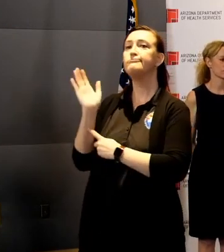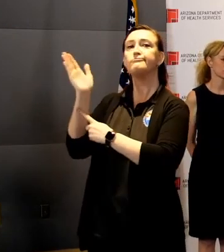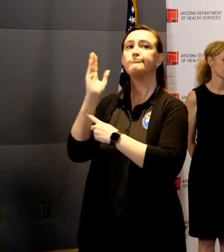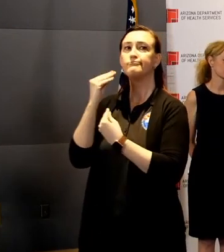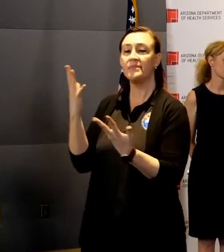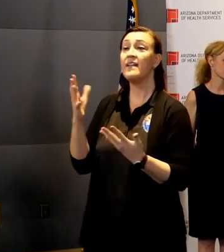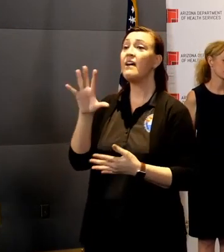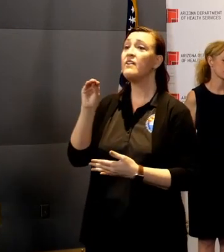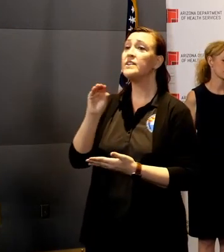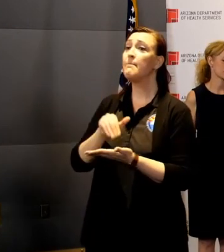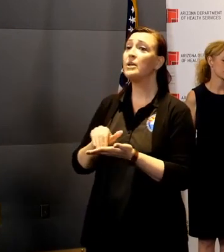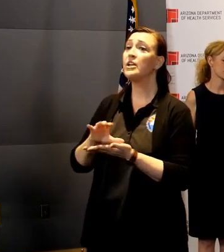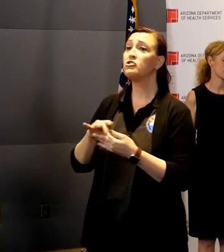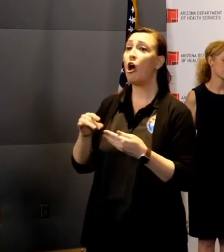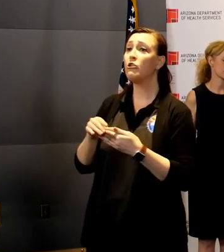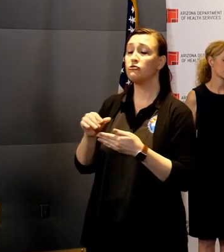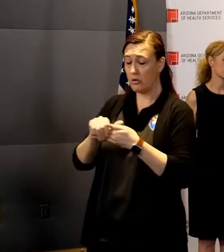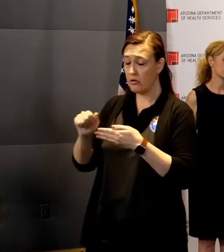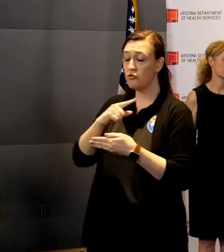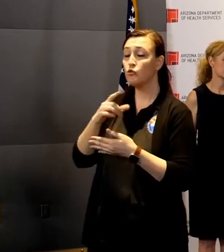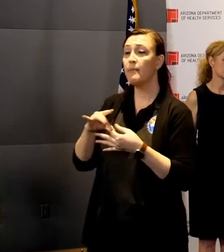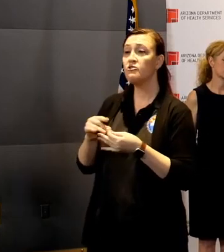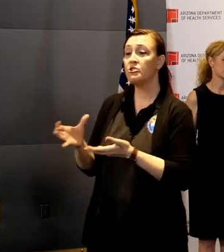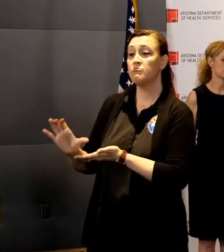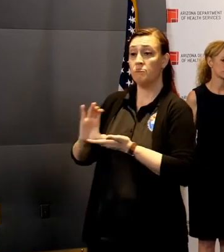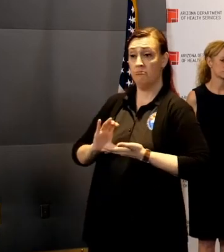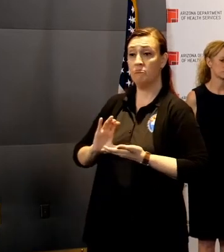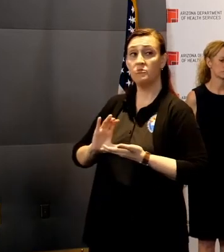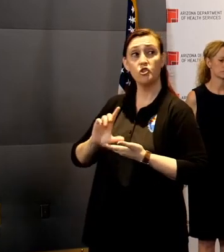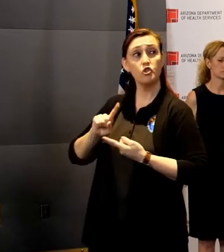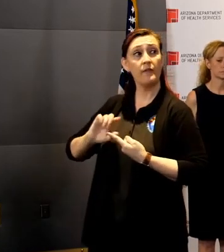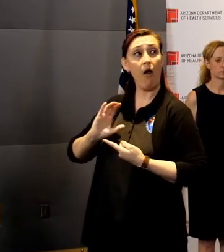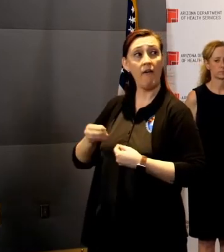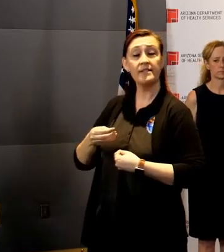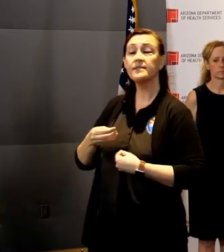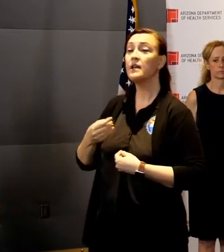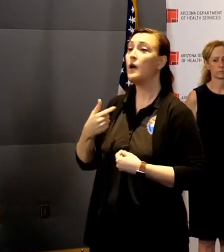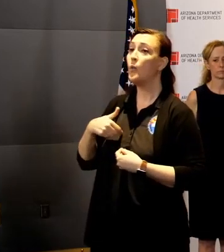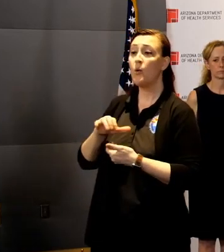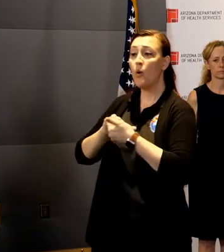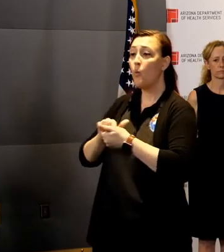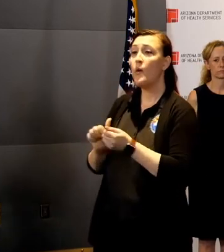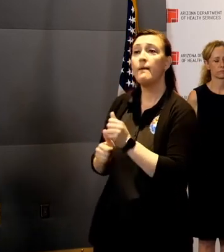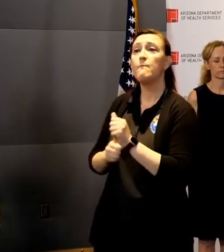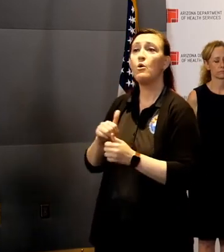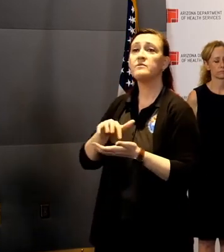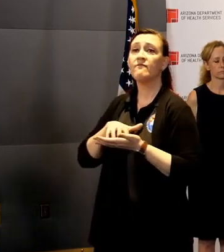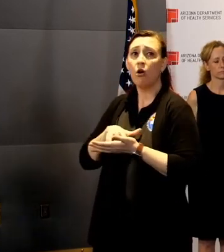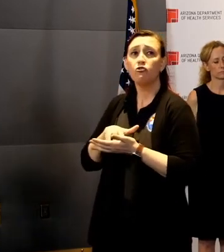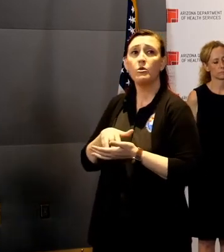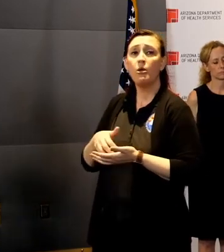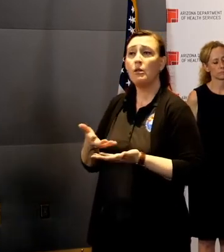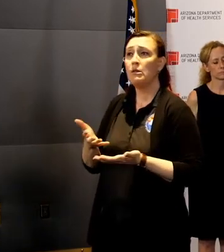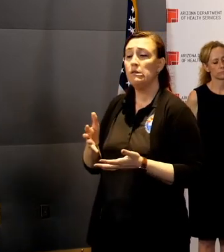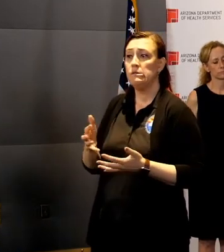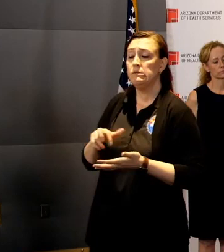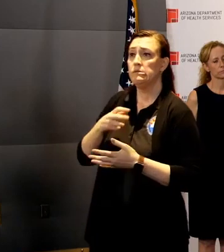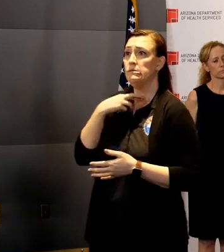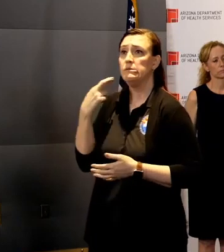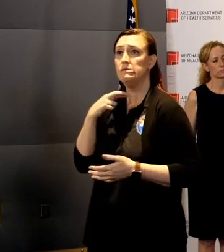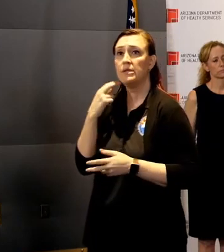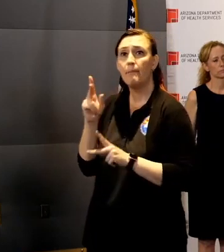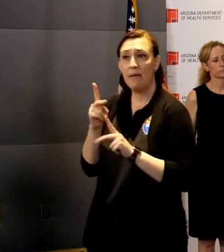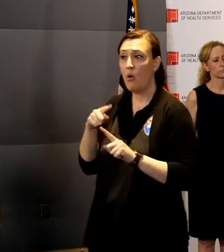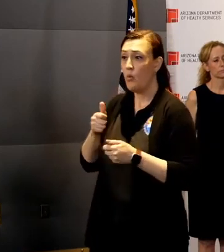legislature put forward is going to allow us to work with the most vulnerable. It's our intention, and we